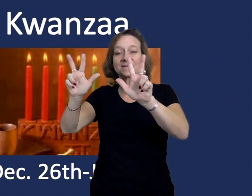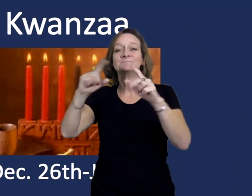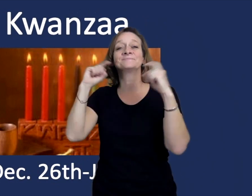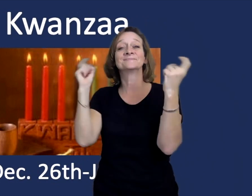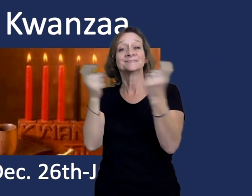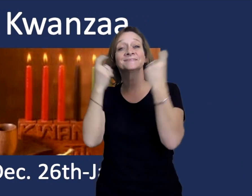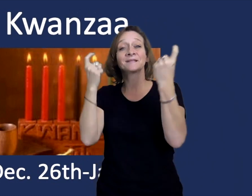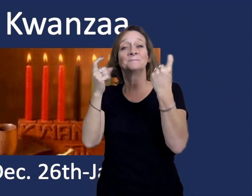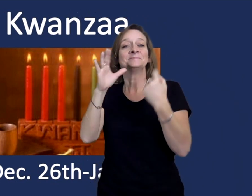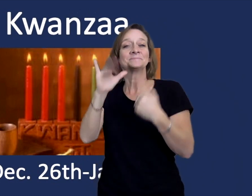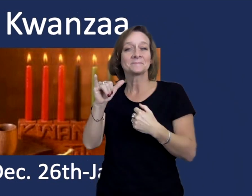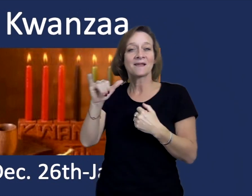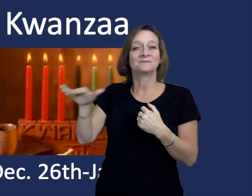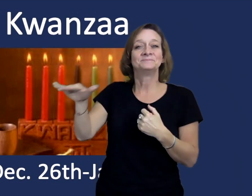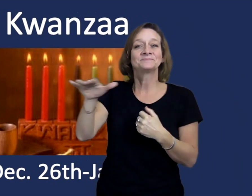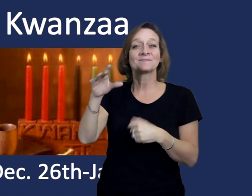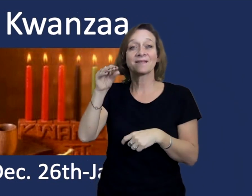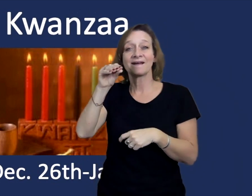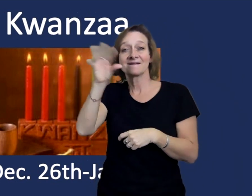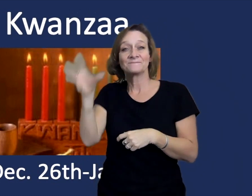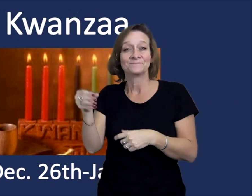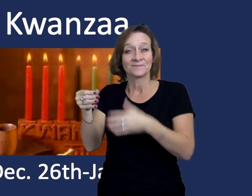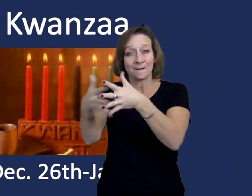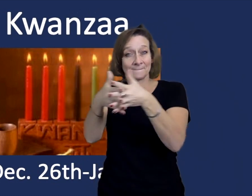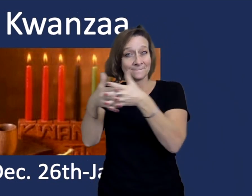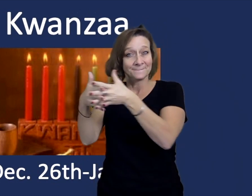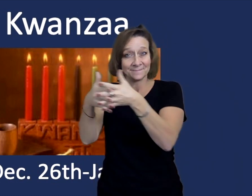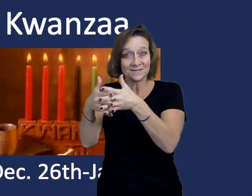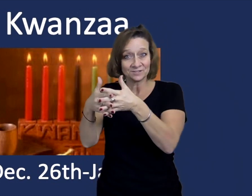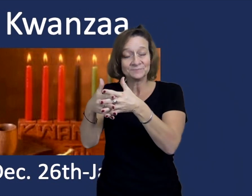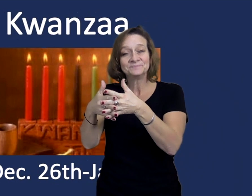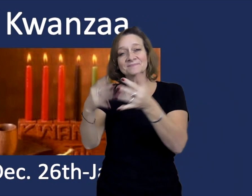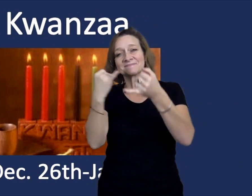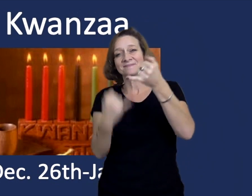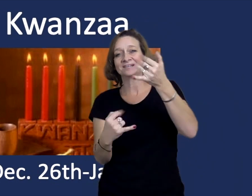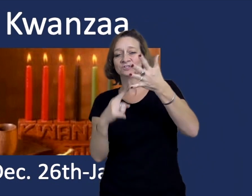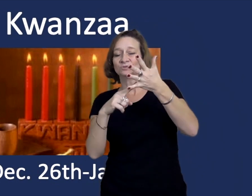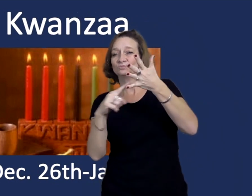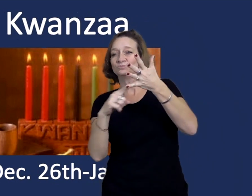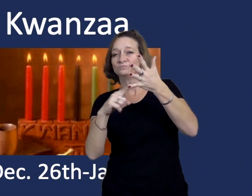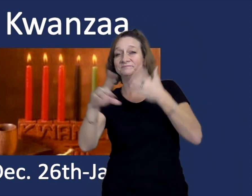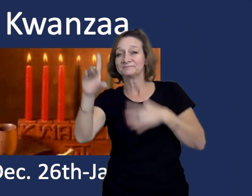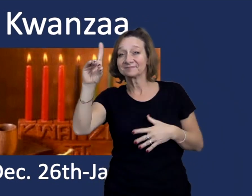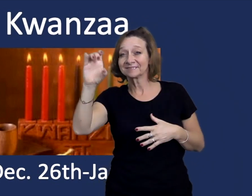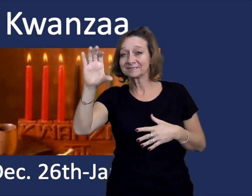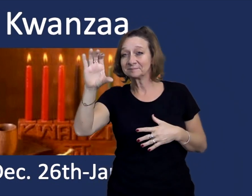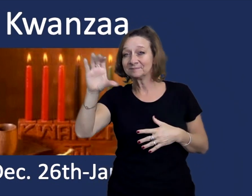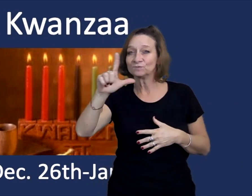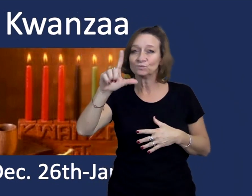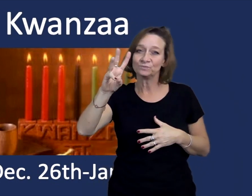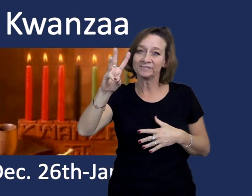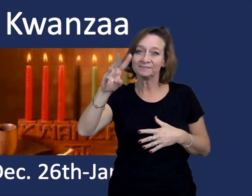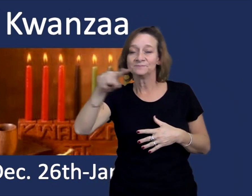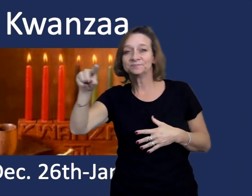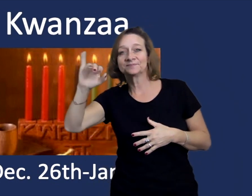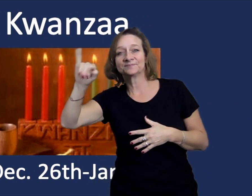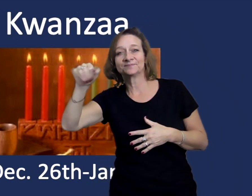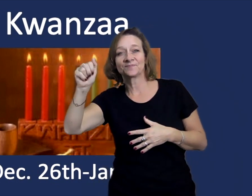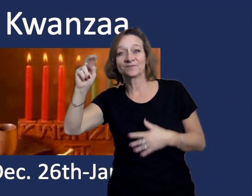Kwanzaa Kwanzaa is celebrated by African Americans and takes place the last week of December,